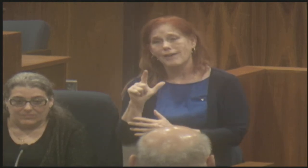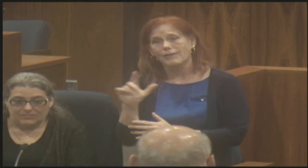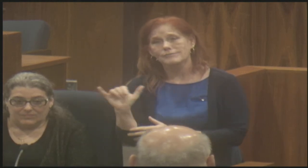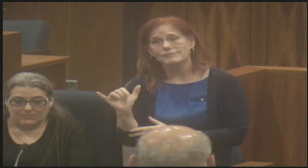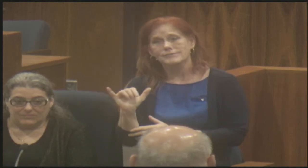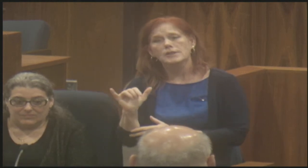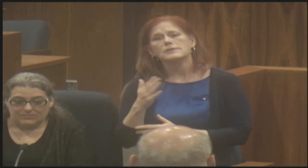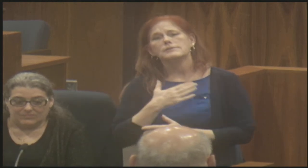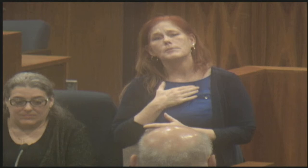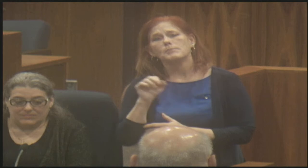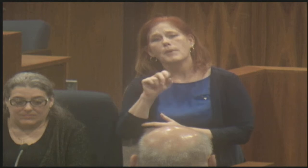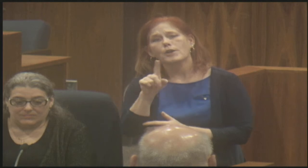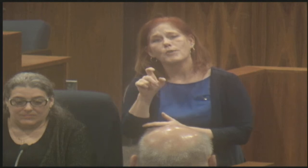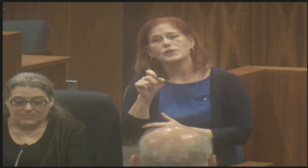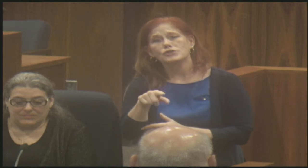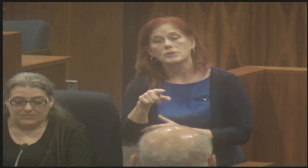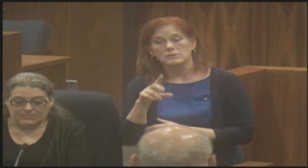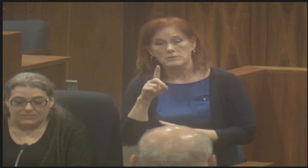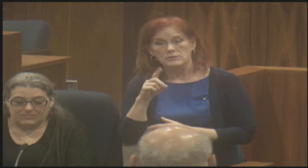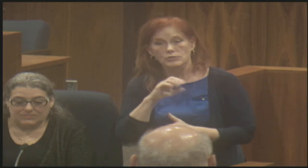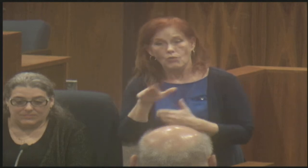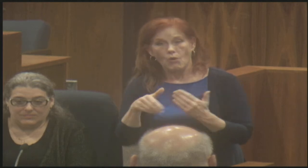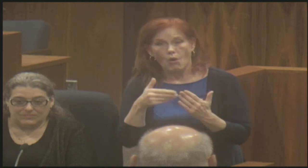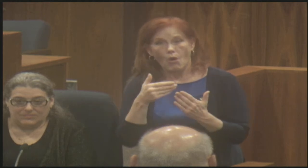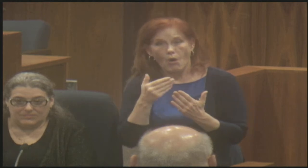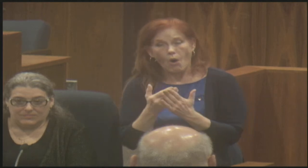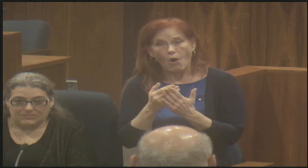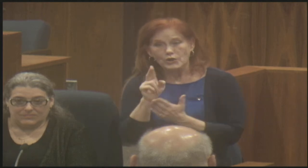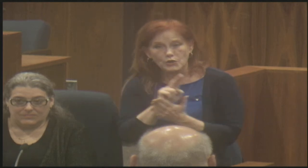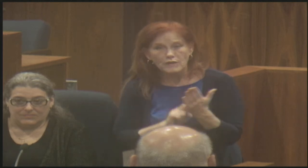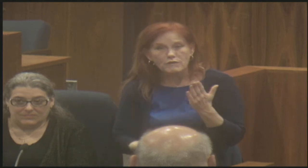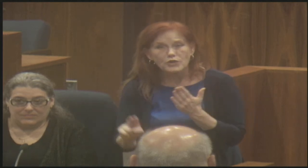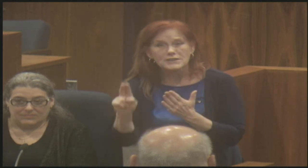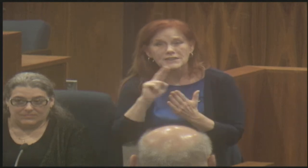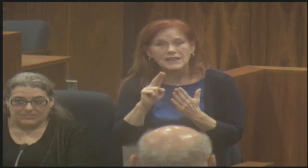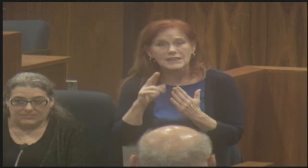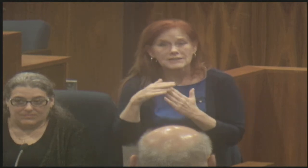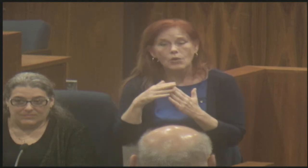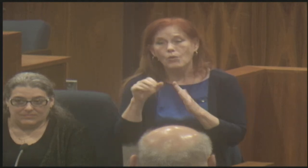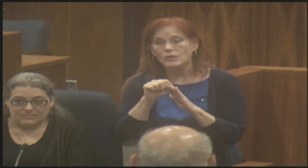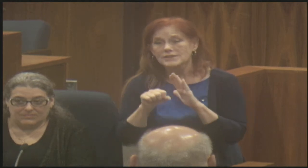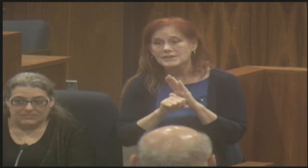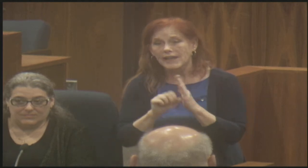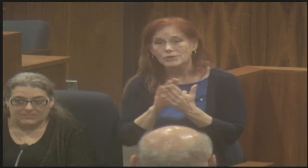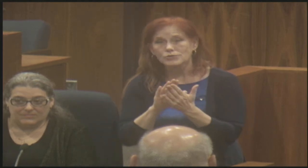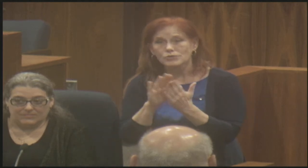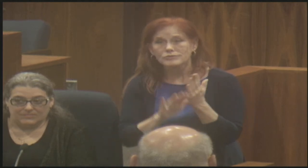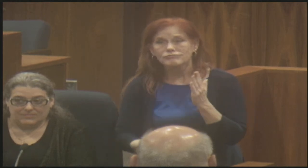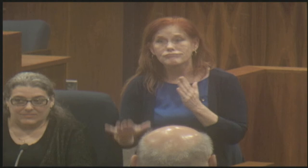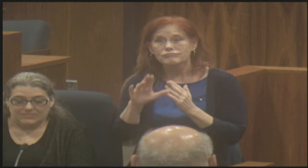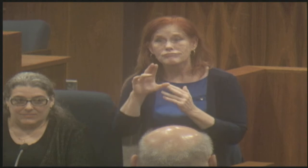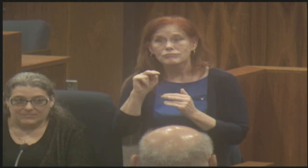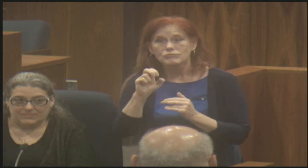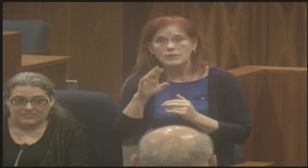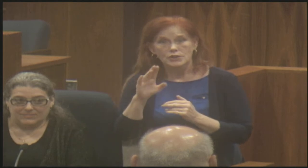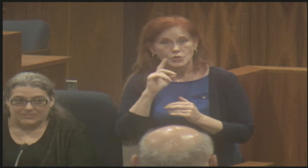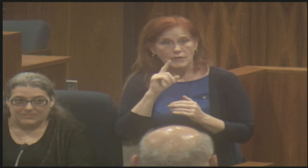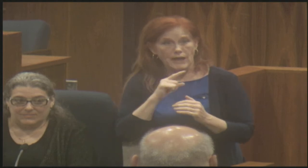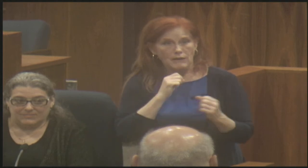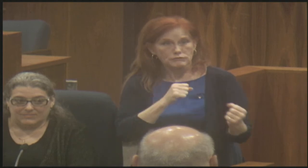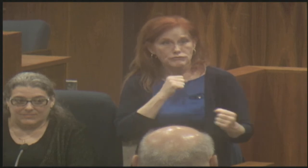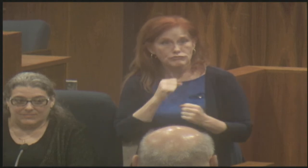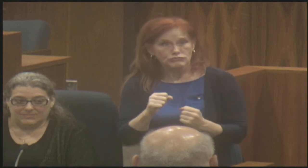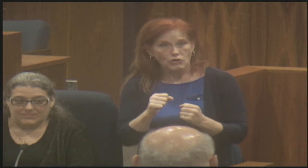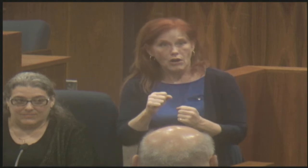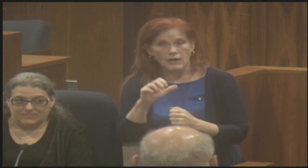my question is, do all the major universities or state schools in Nebraska have solid sign language,